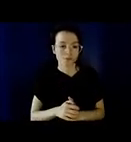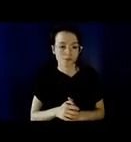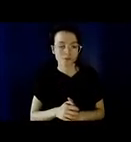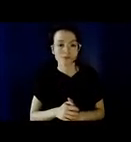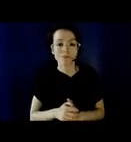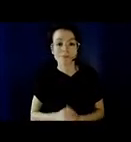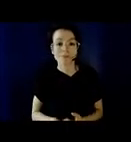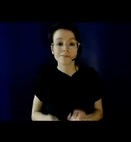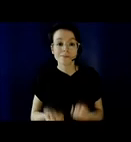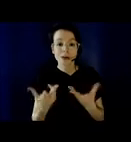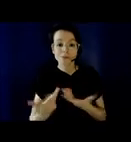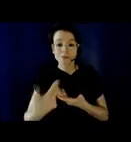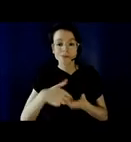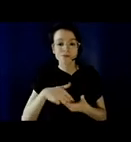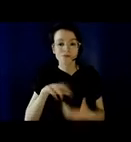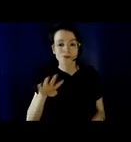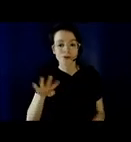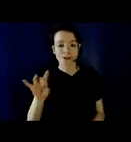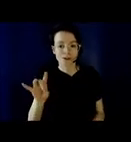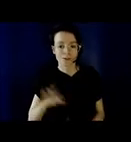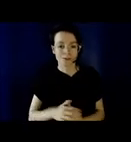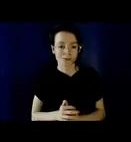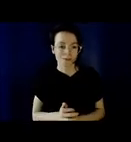The course had 48 enrolments.